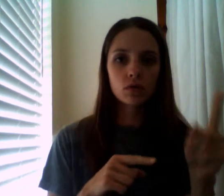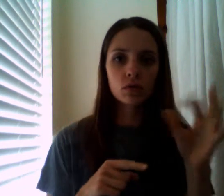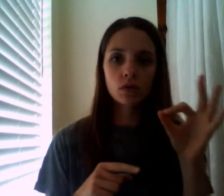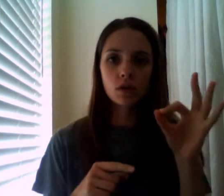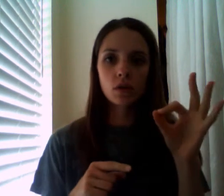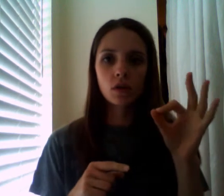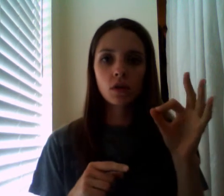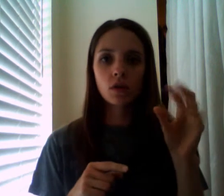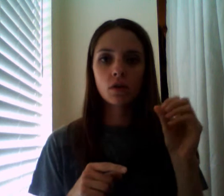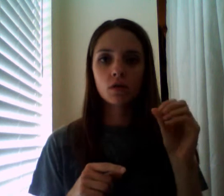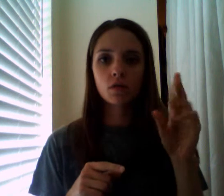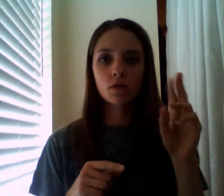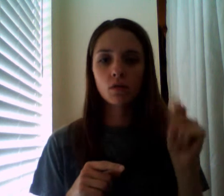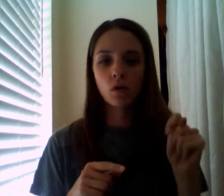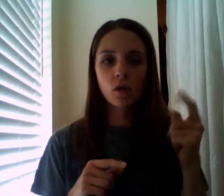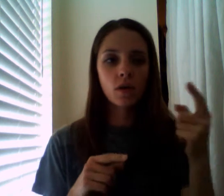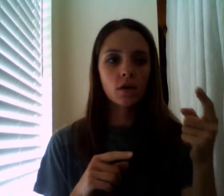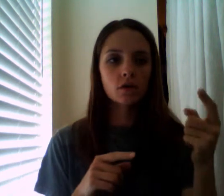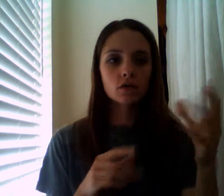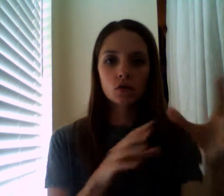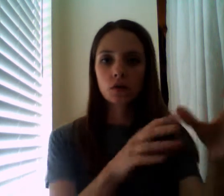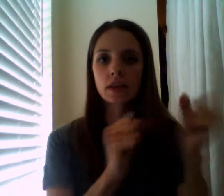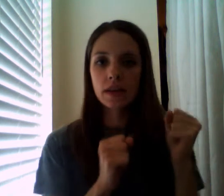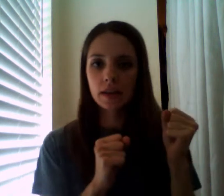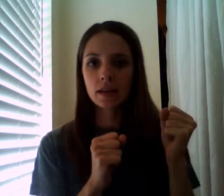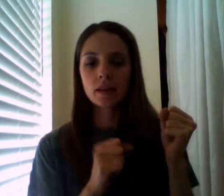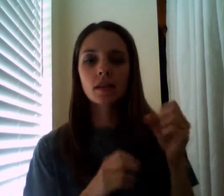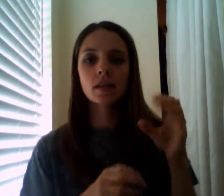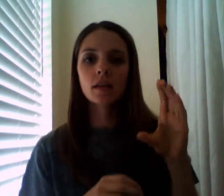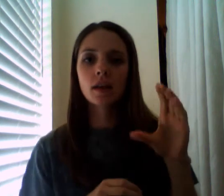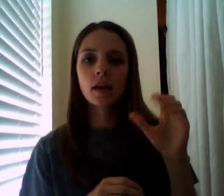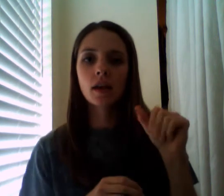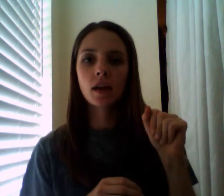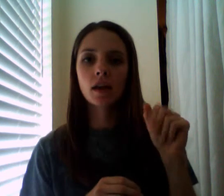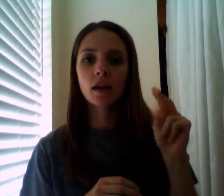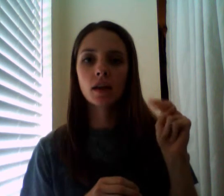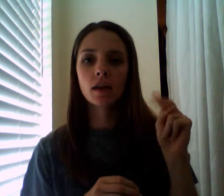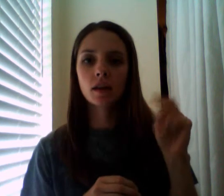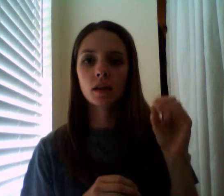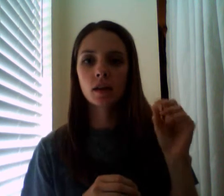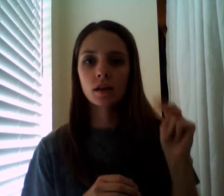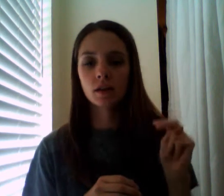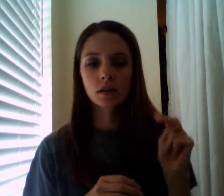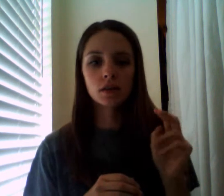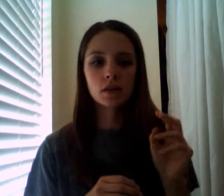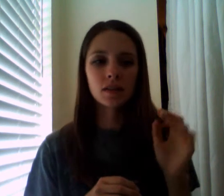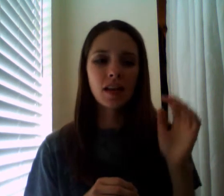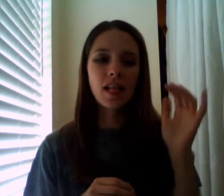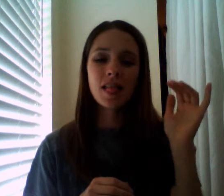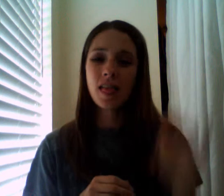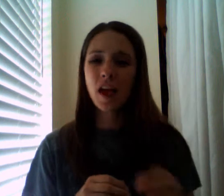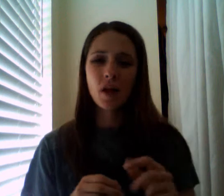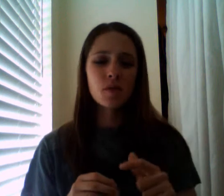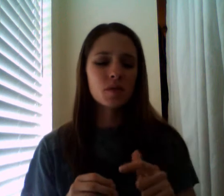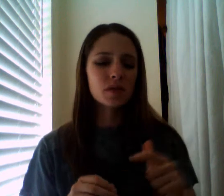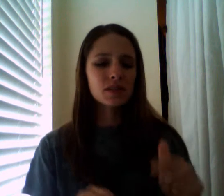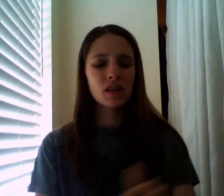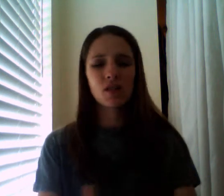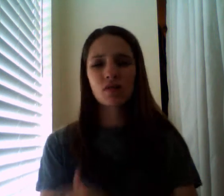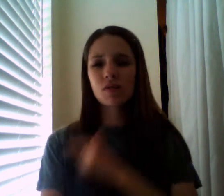that was a long hard journey and we are talking about